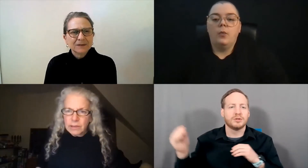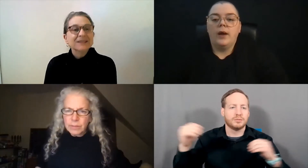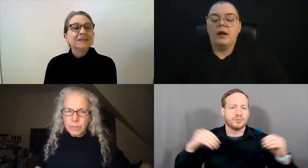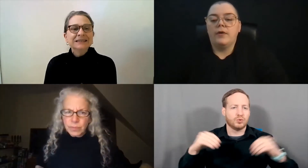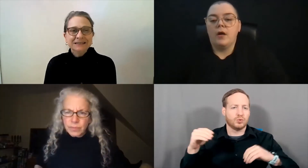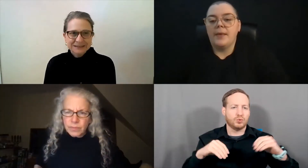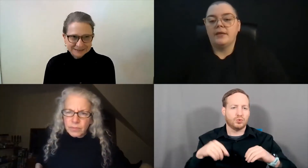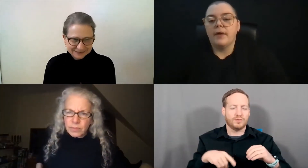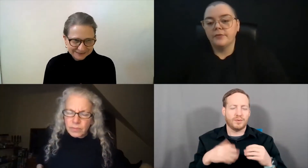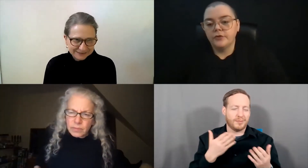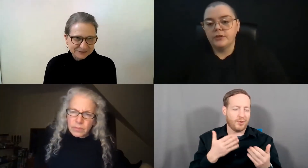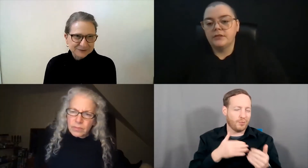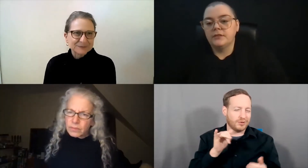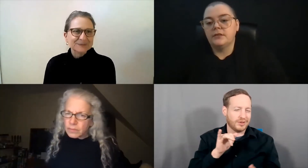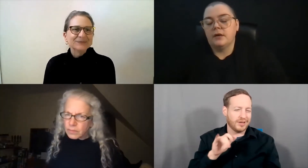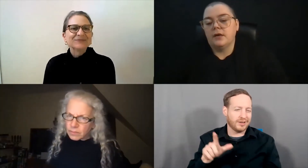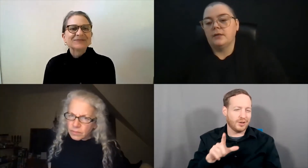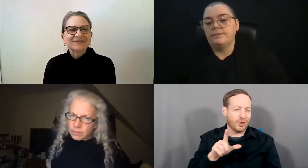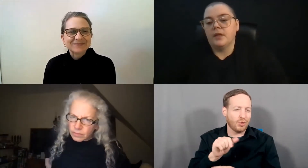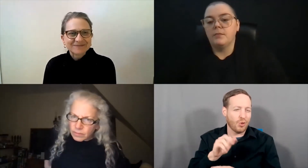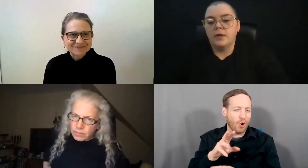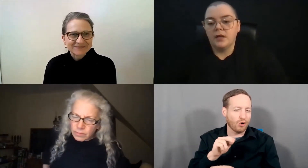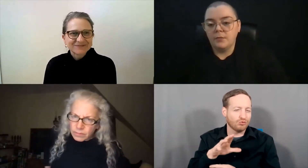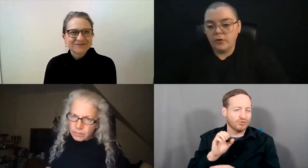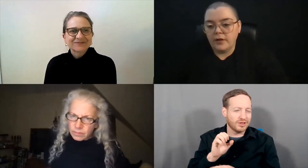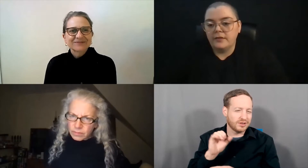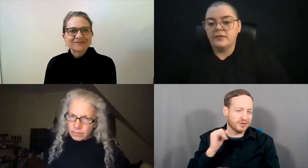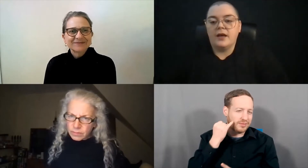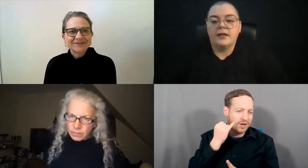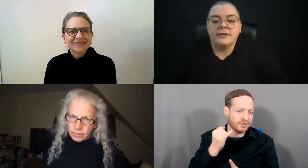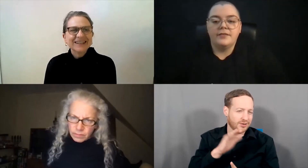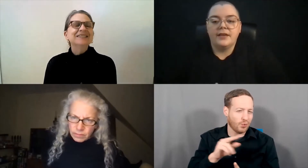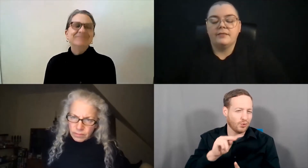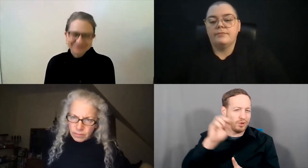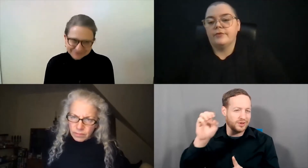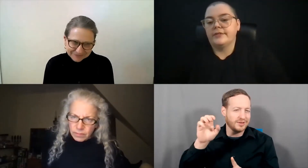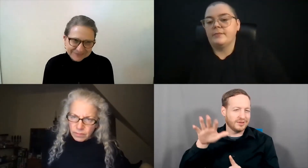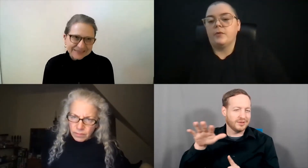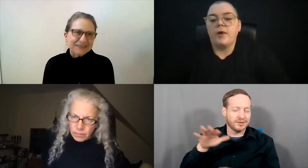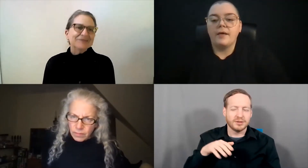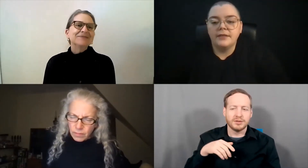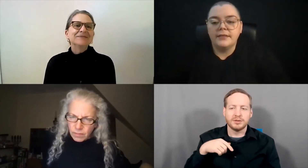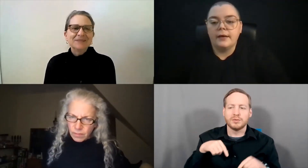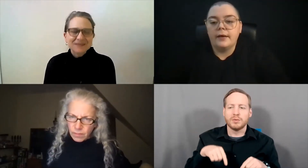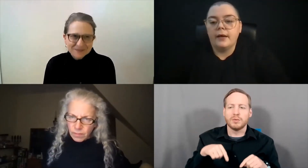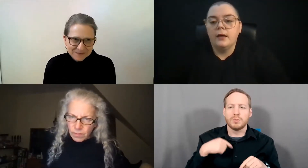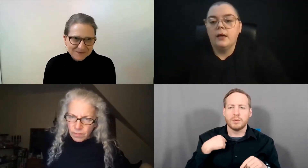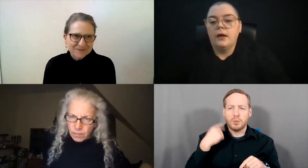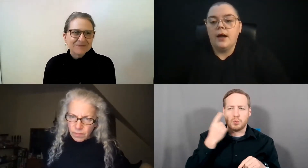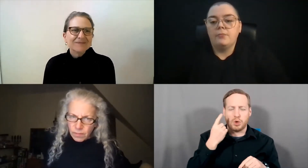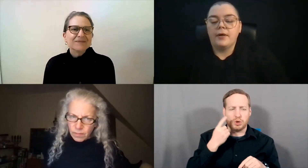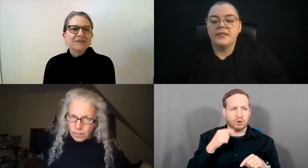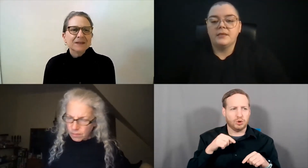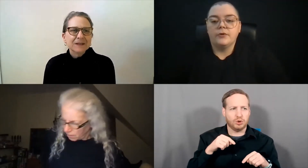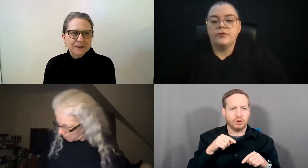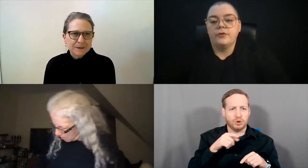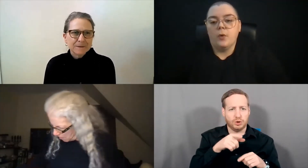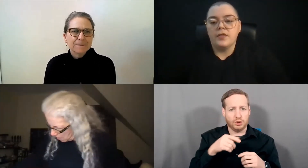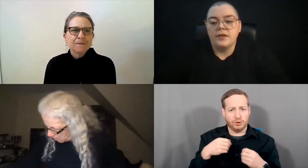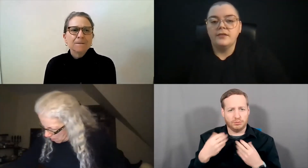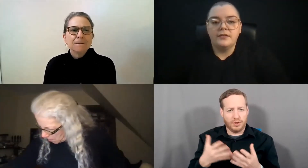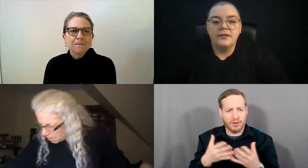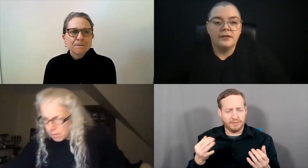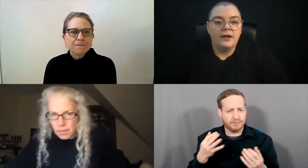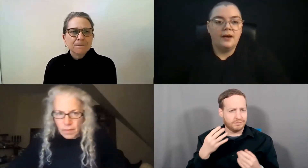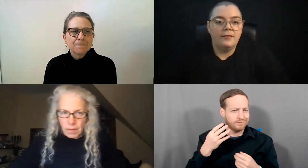where there are many refugees, immigrants living in, for example, the Providence area, probably similar to